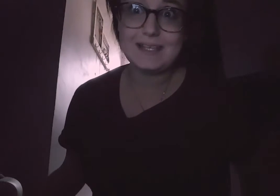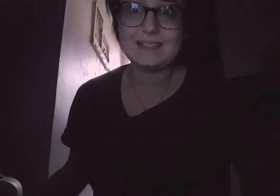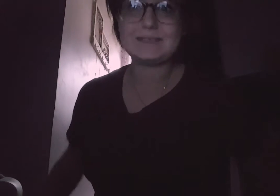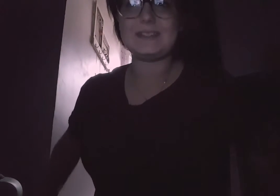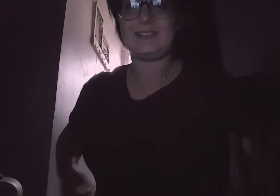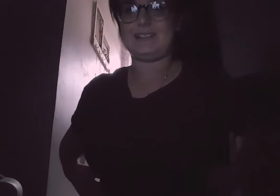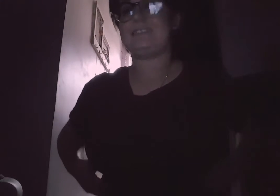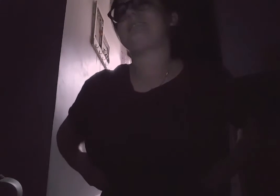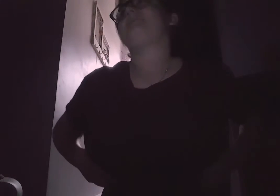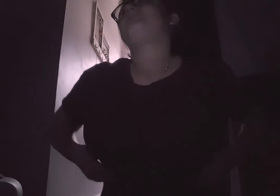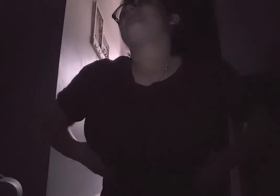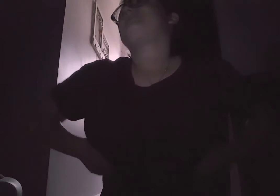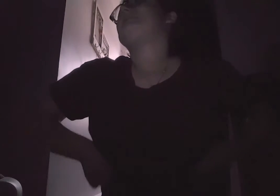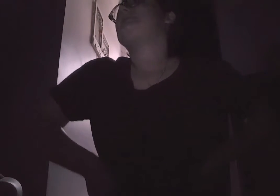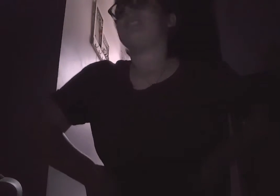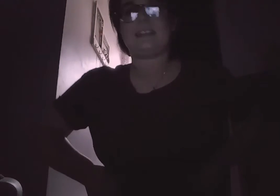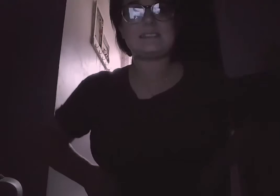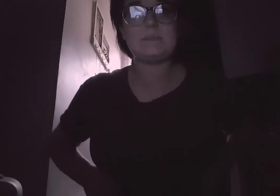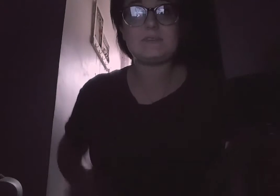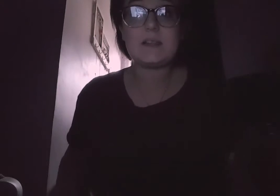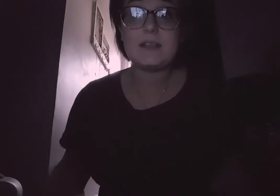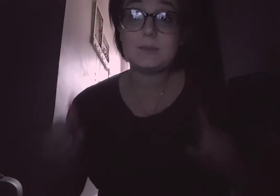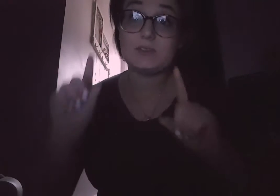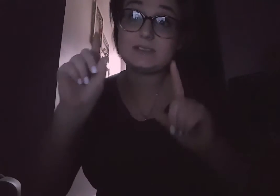bed. Let's be honest. Yeah, I sleep with stuffed animals.